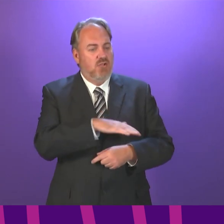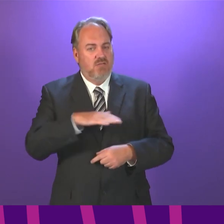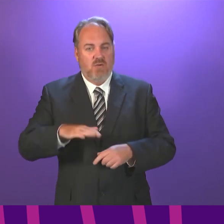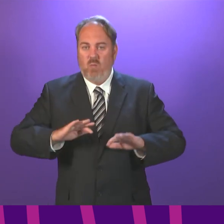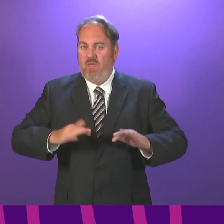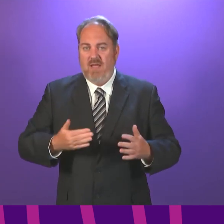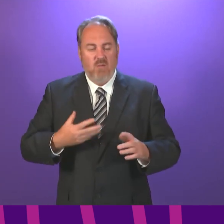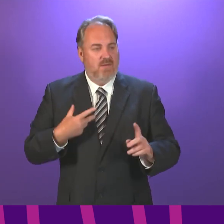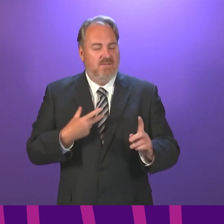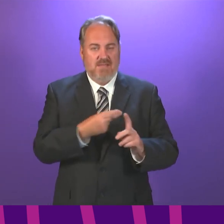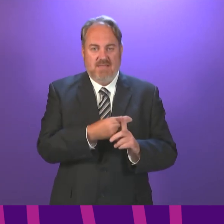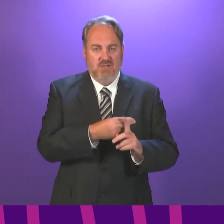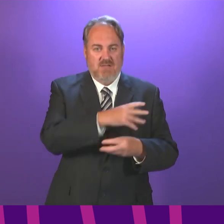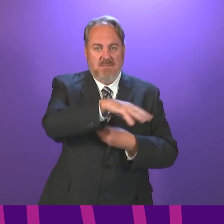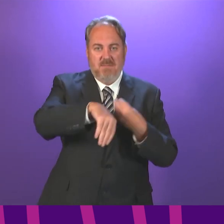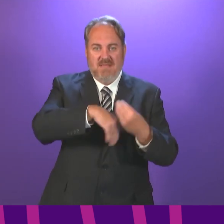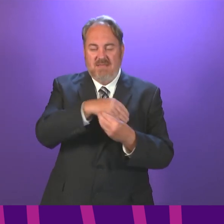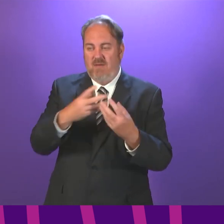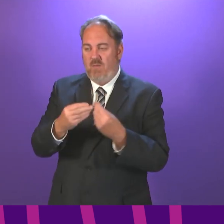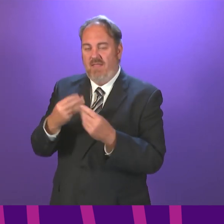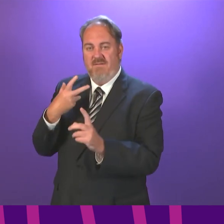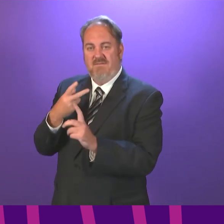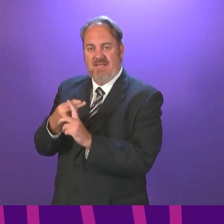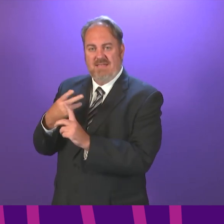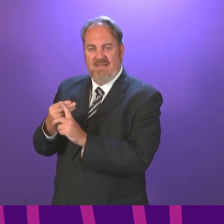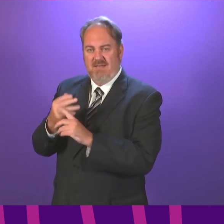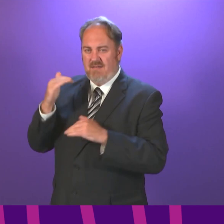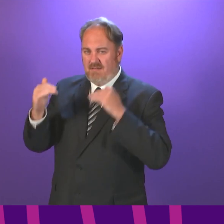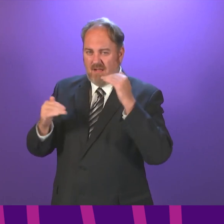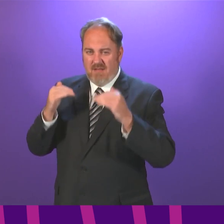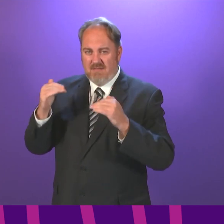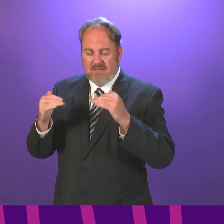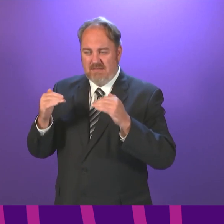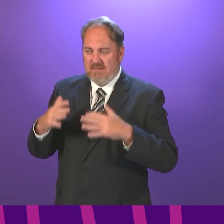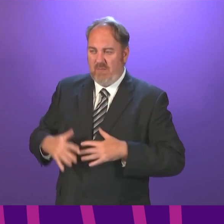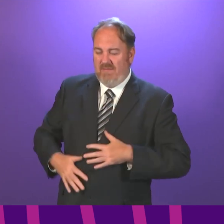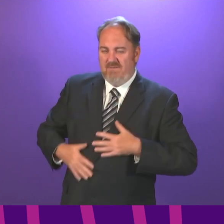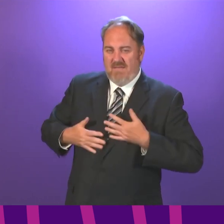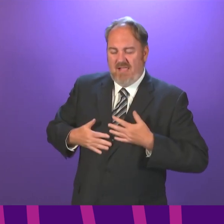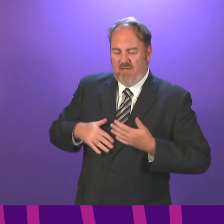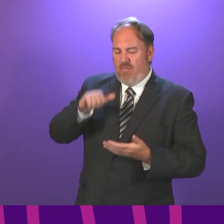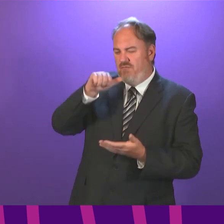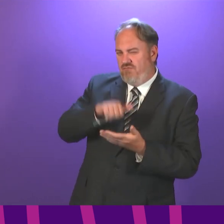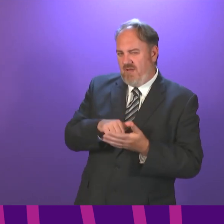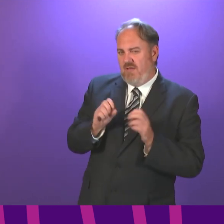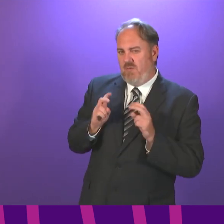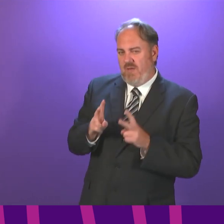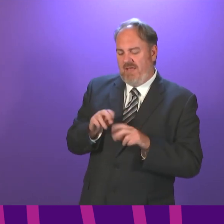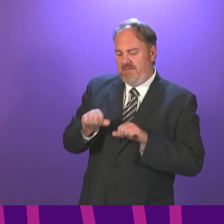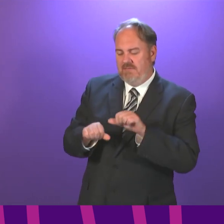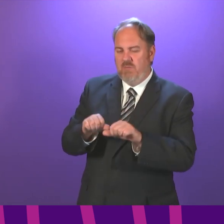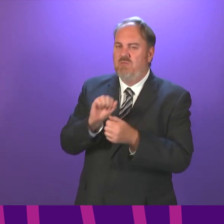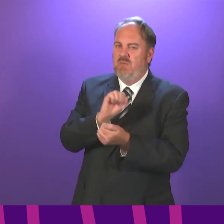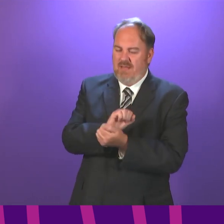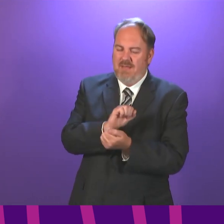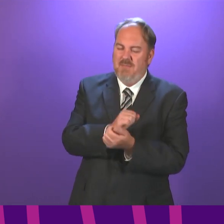and adults coming together in large numbers, it was appropriate and proportionate to keep these other mitigations